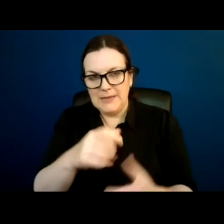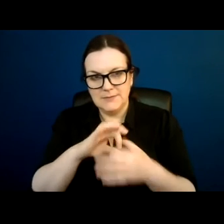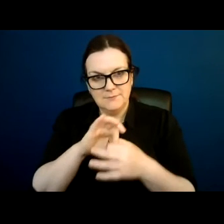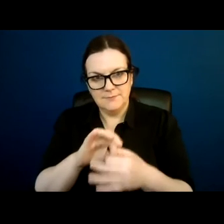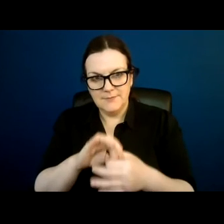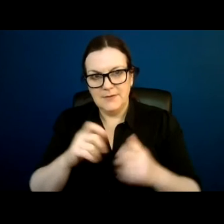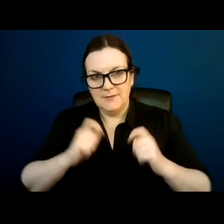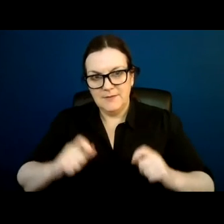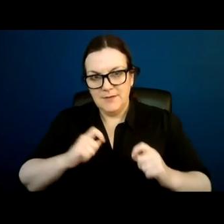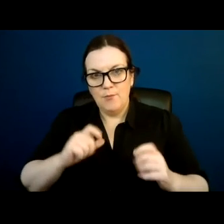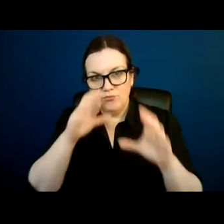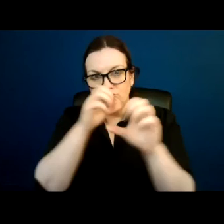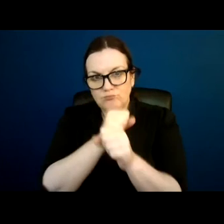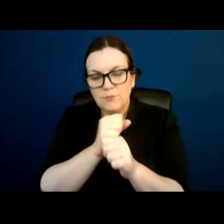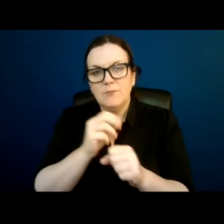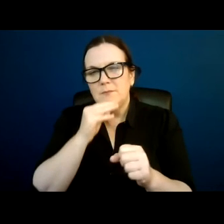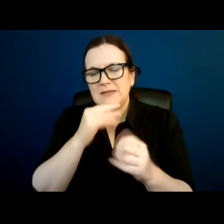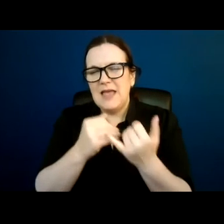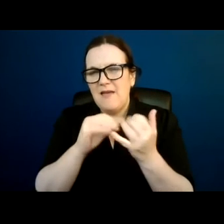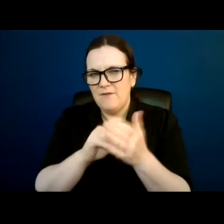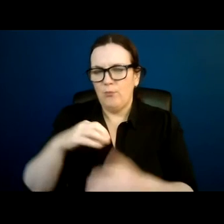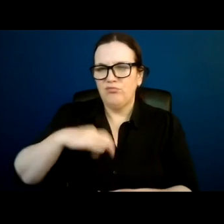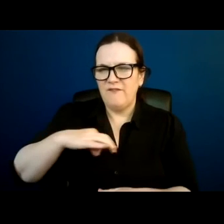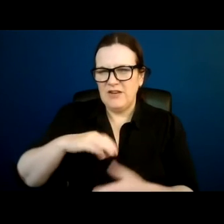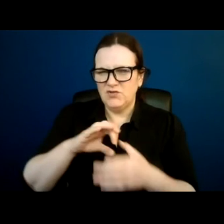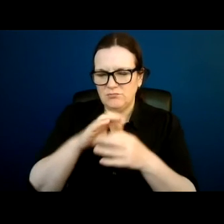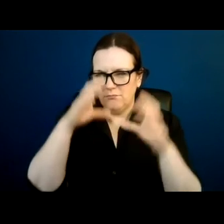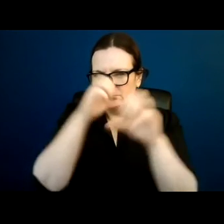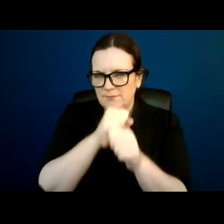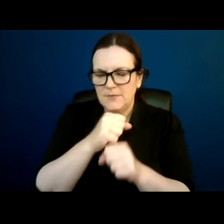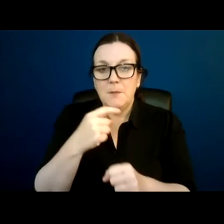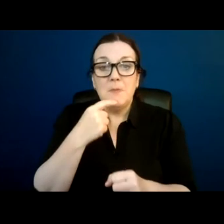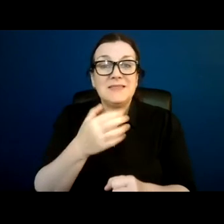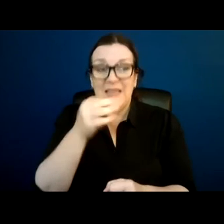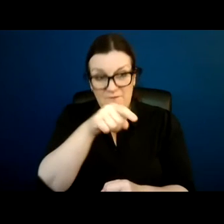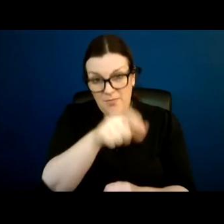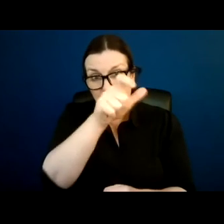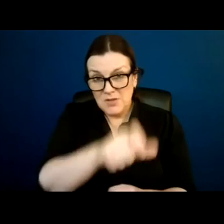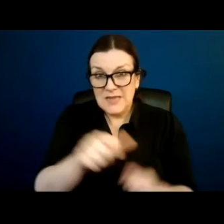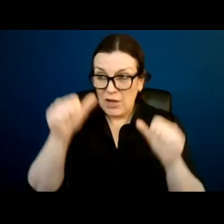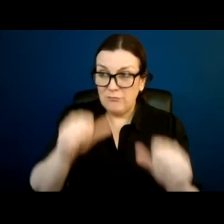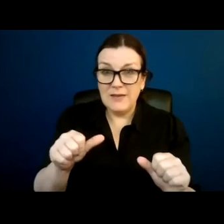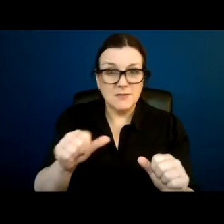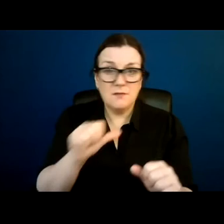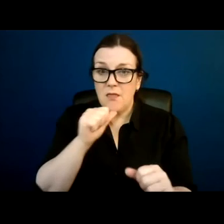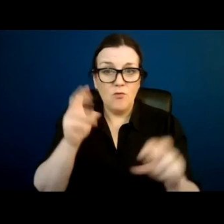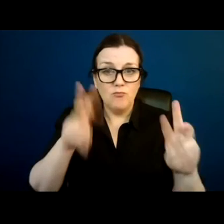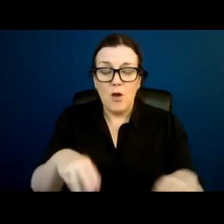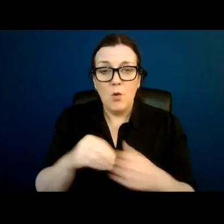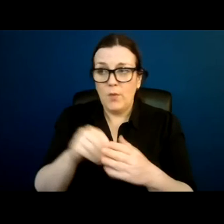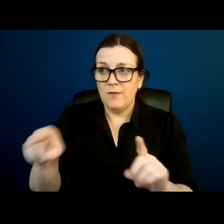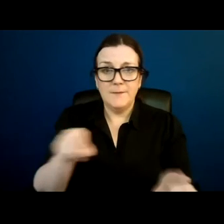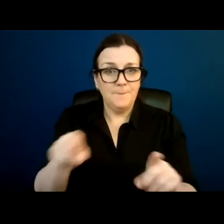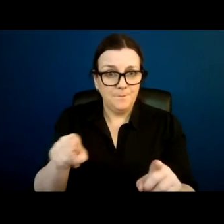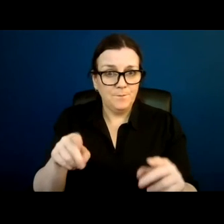disability, there is nothing wrong as long as the client agrees to supporting that client